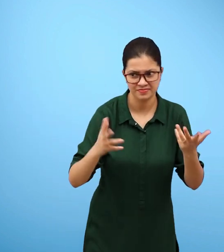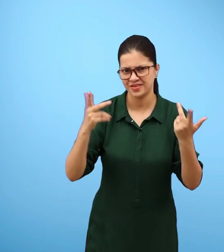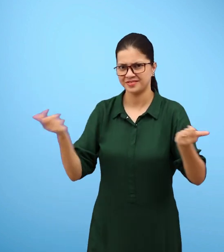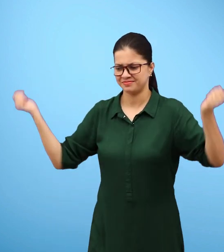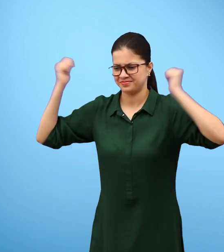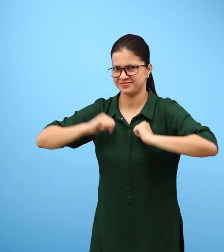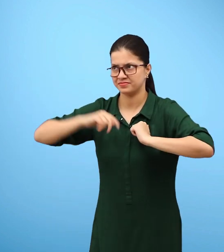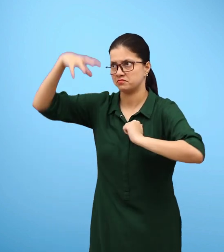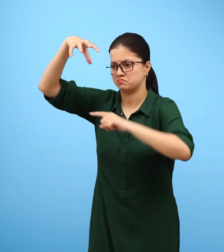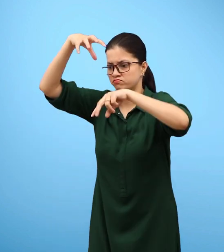Windmill used to